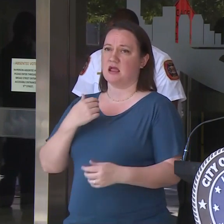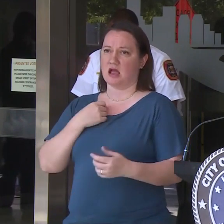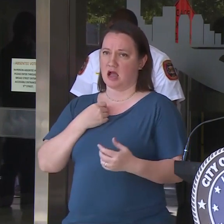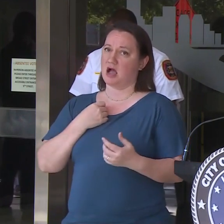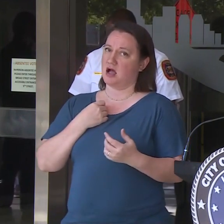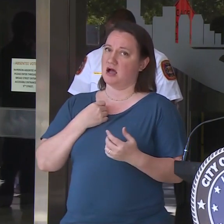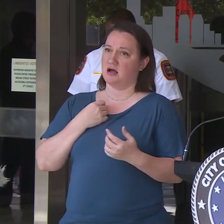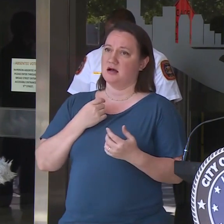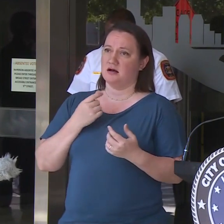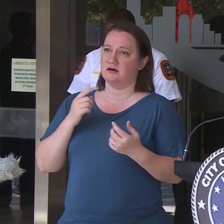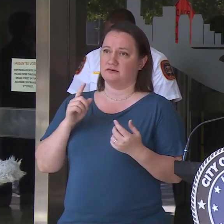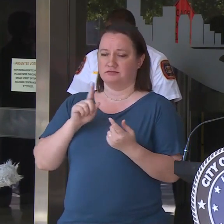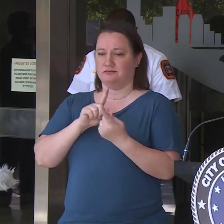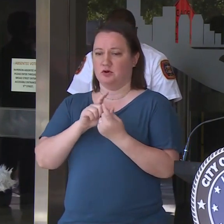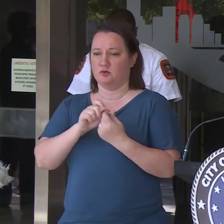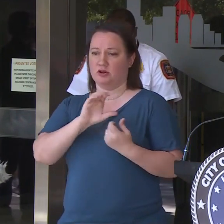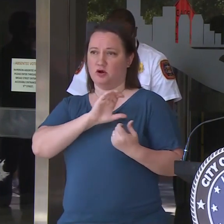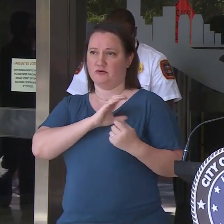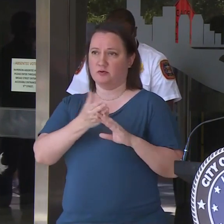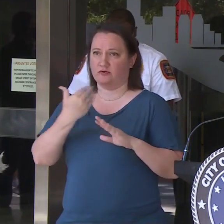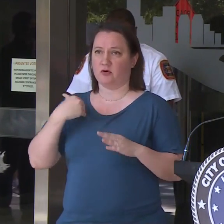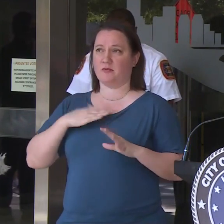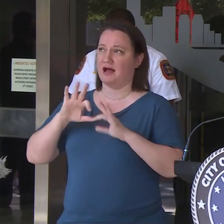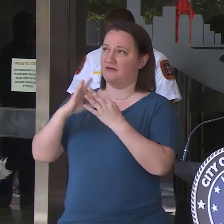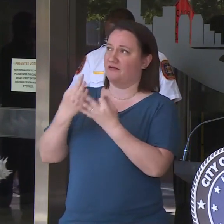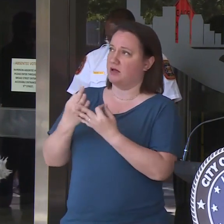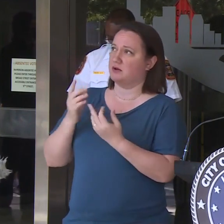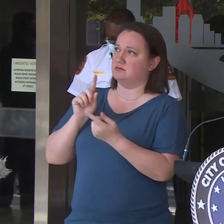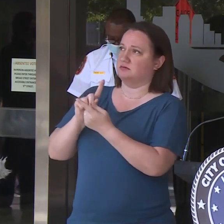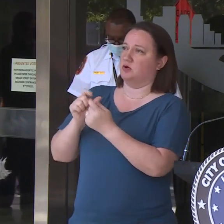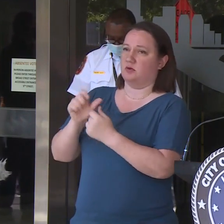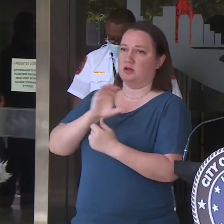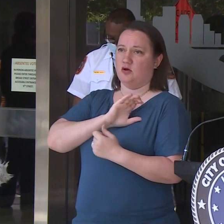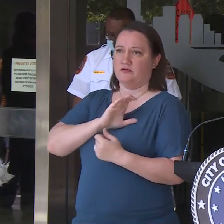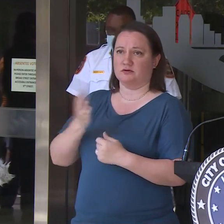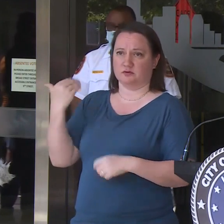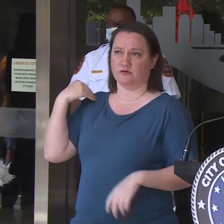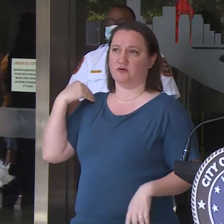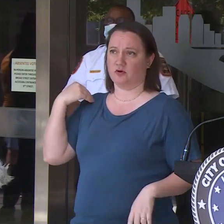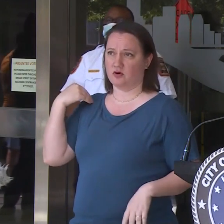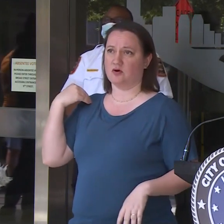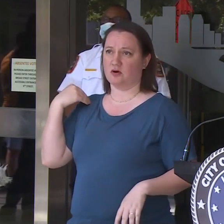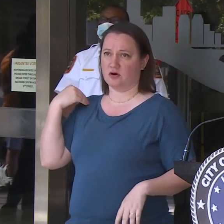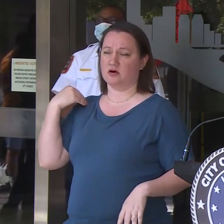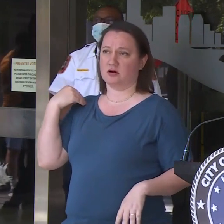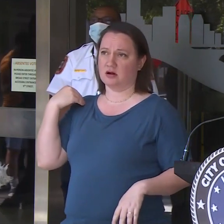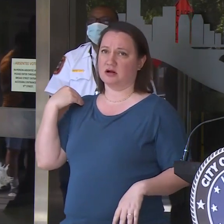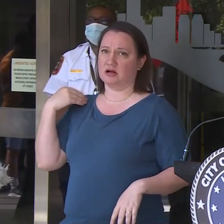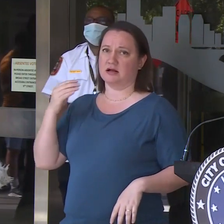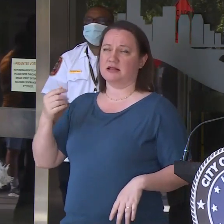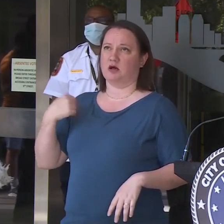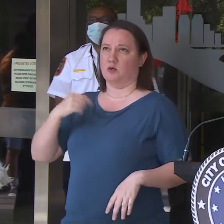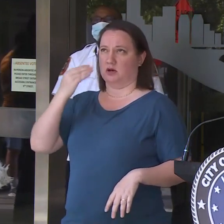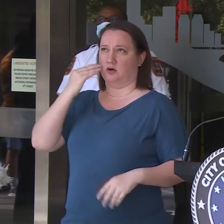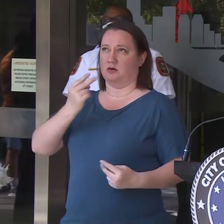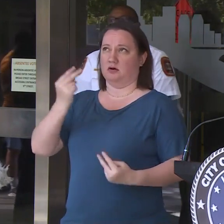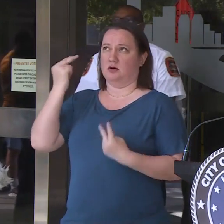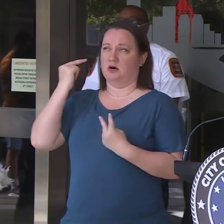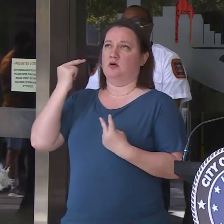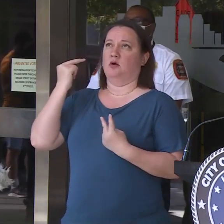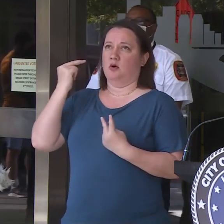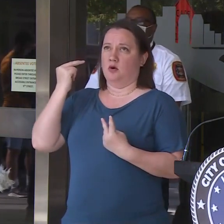law enforcement before. People in my family have had encounters with law enforcement before. That we know, looking back at it now,